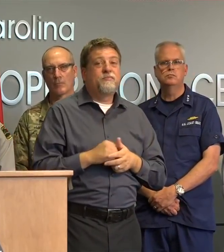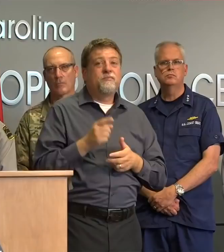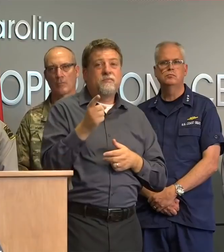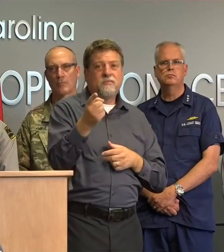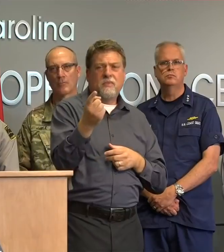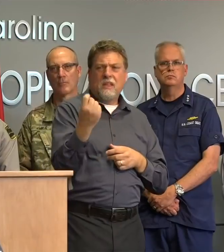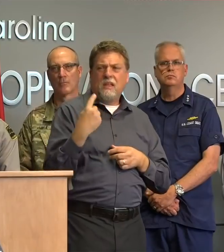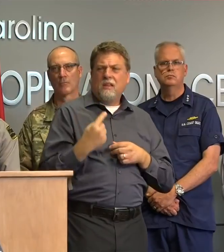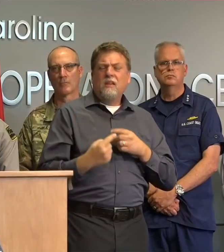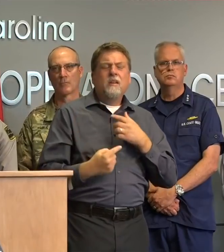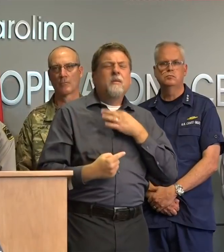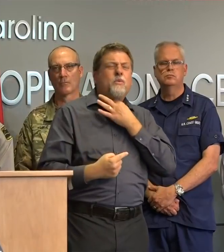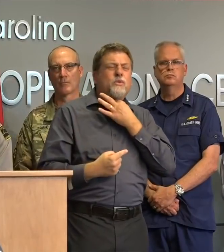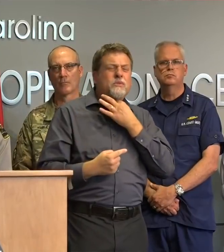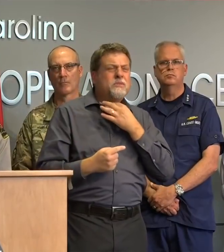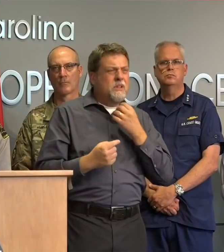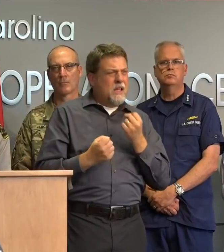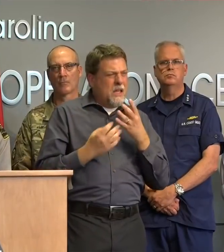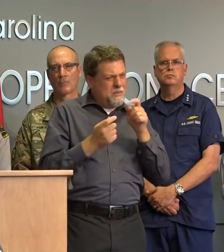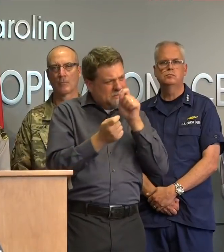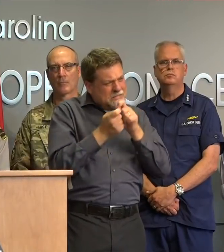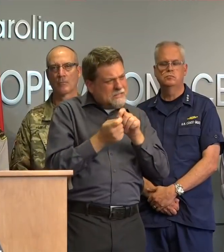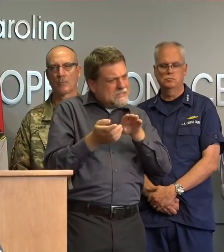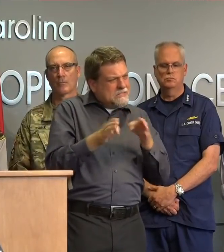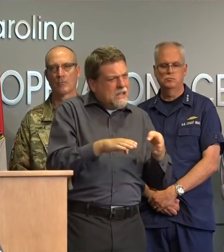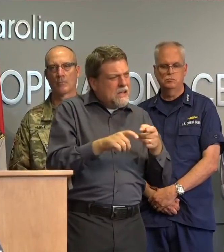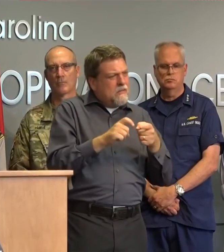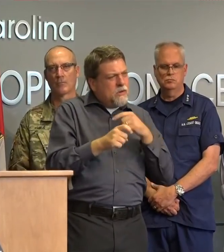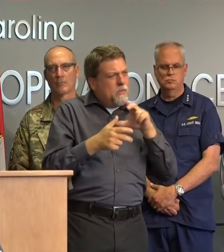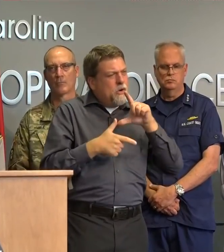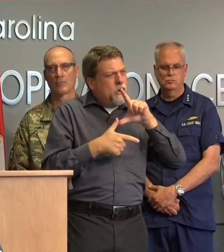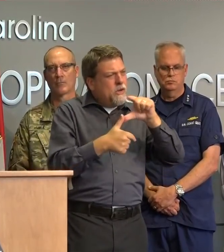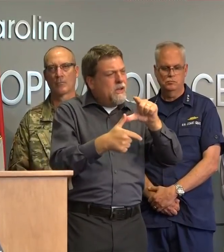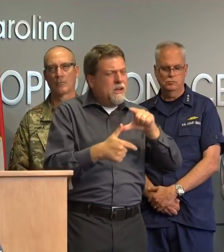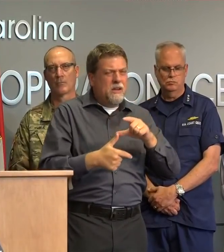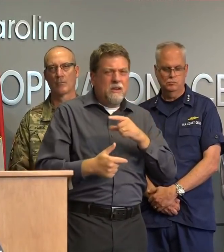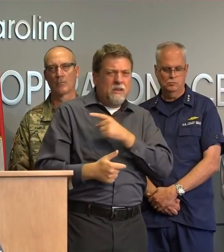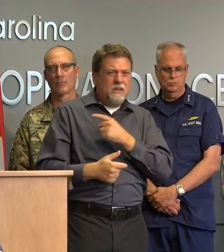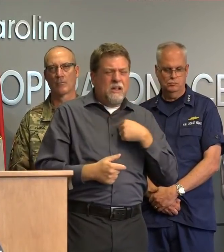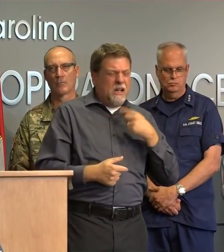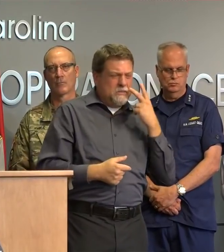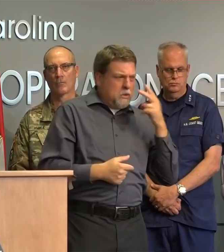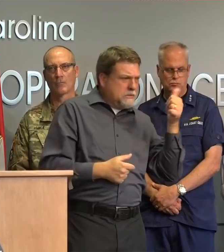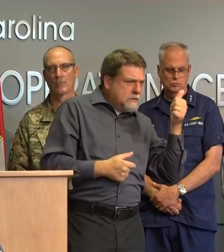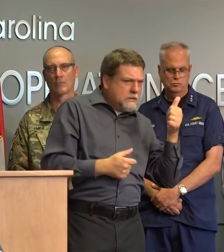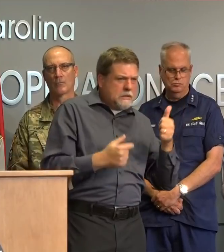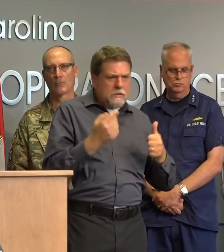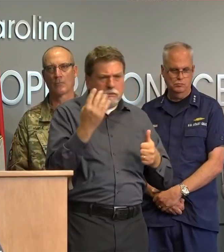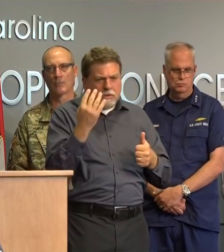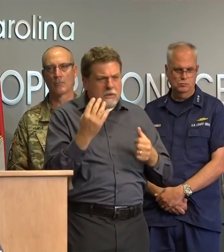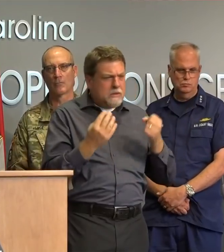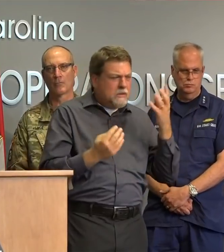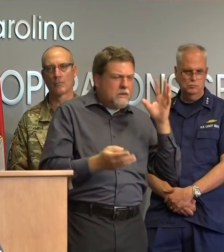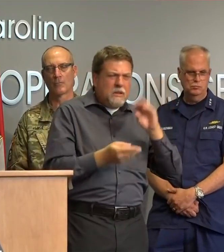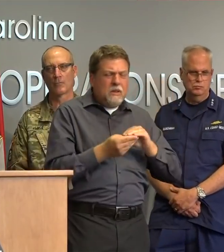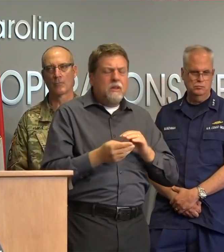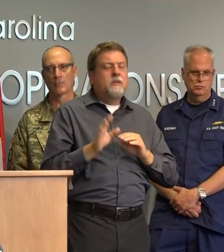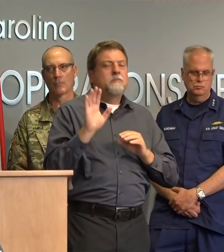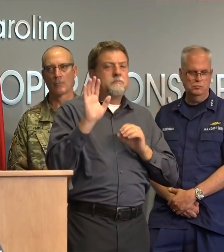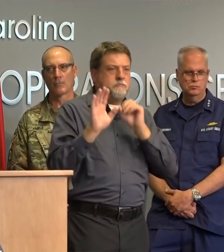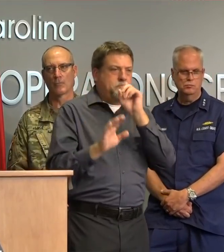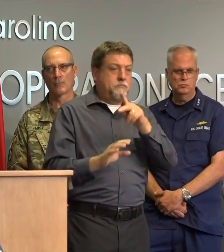estimated number of deaths i believe it was 10 i have seen 14 is that just north carolina number 10